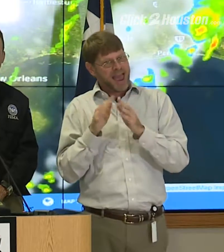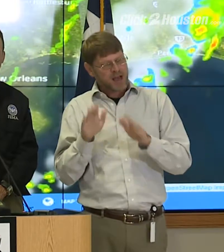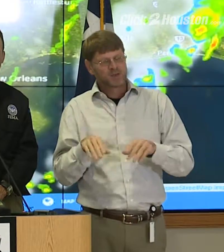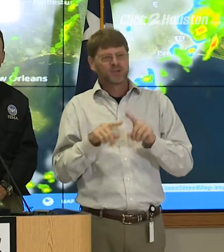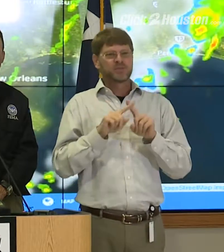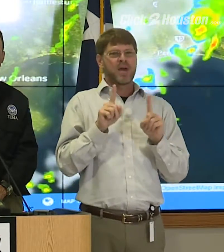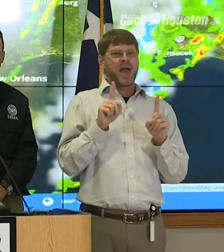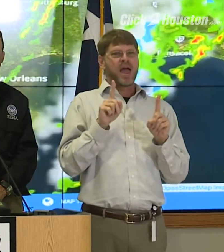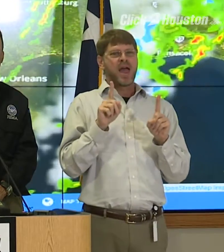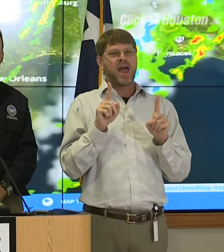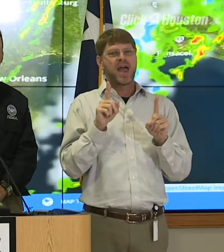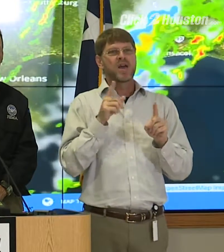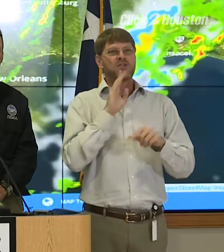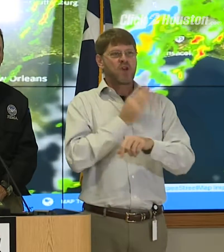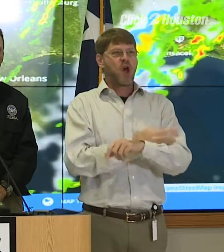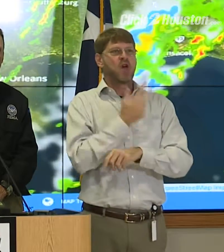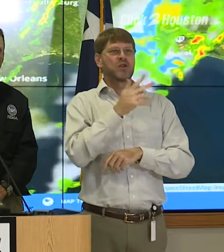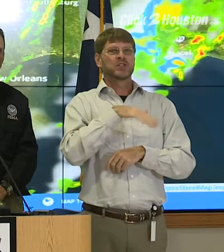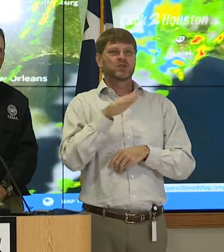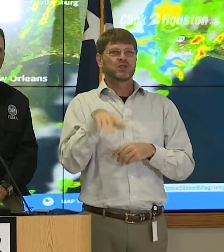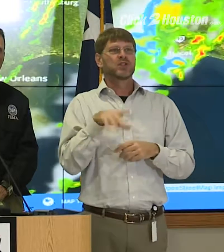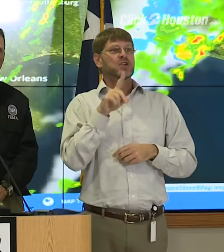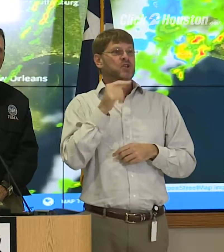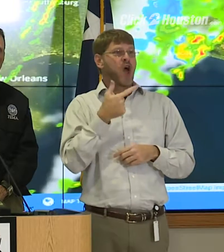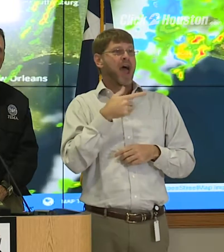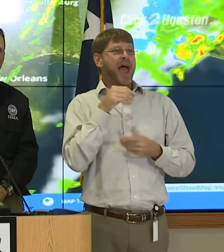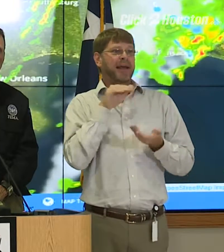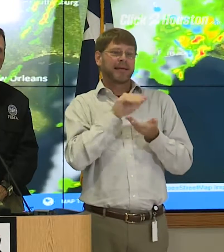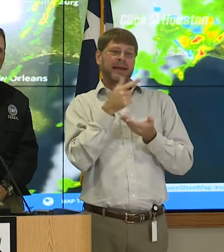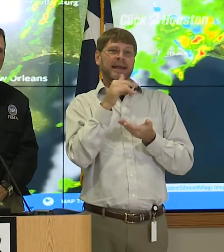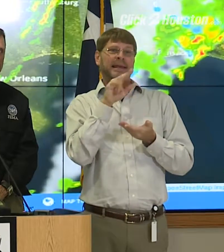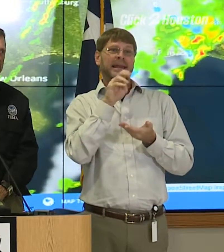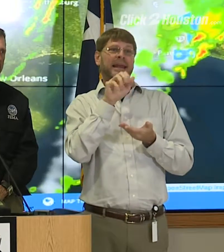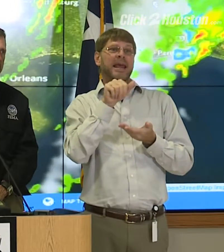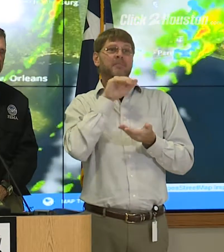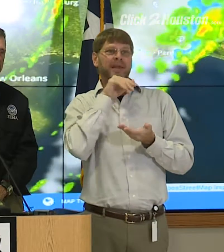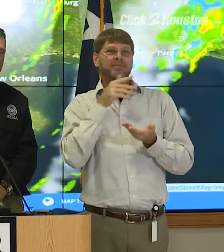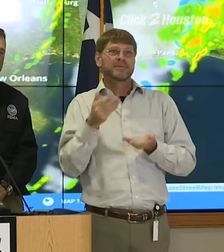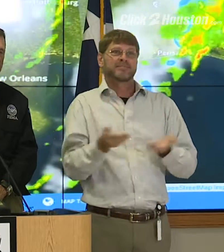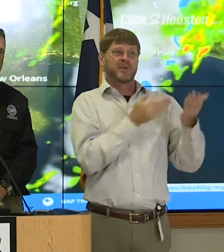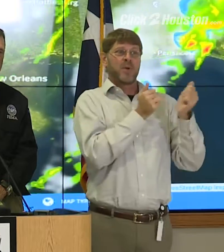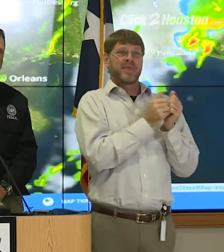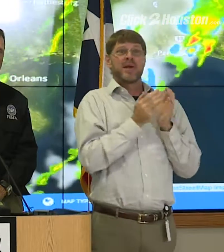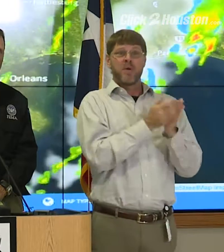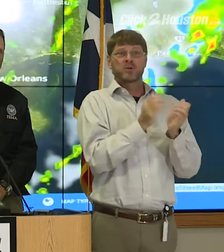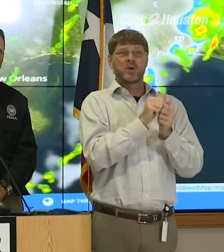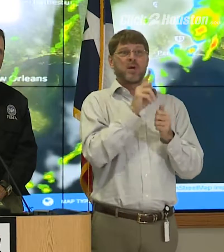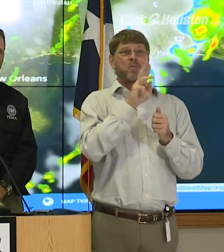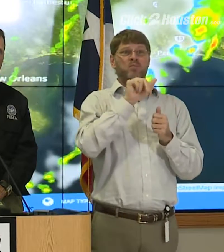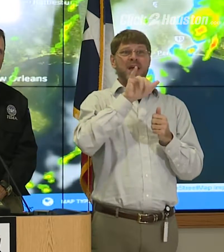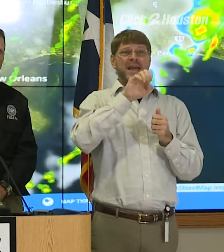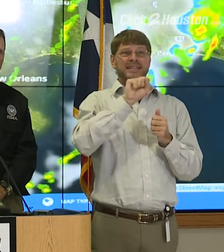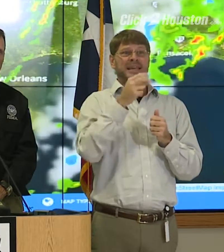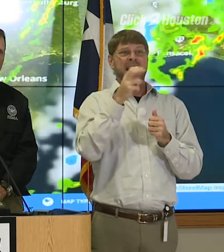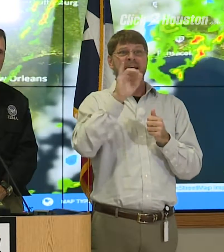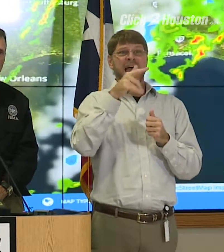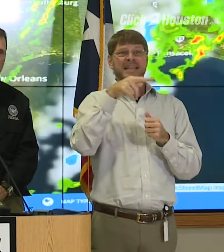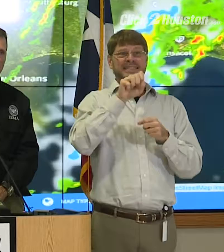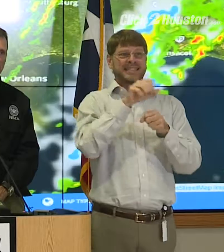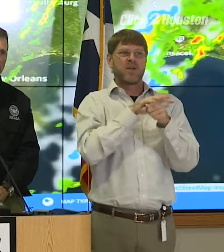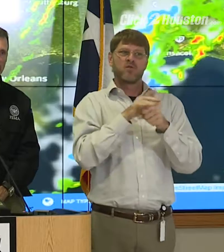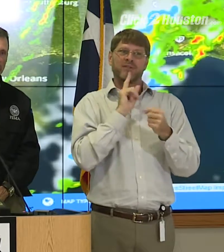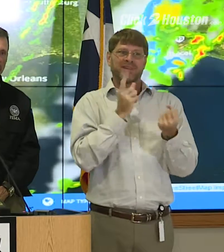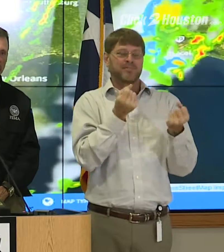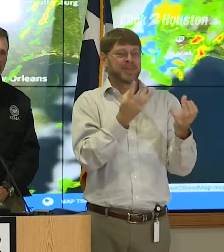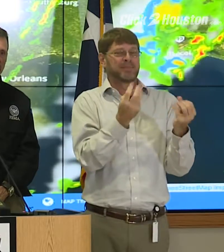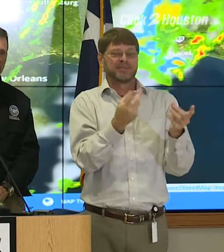house. But daughter, three children, dog and a guinea pig that were taken out by boat in the Braze Heights area. Uh, just one of